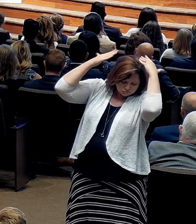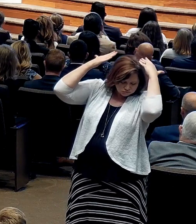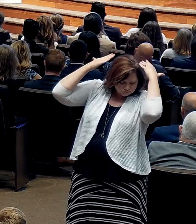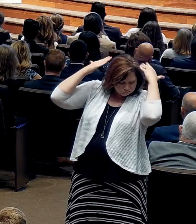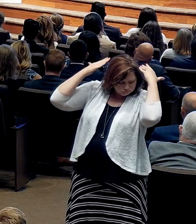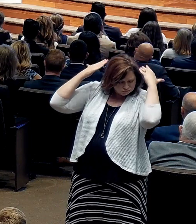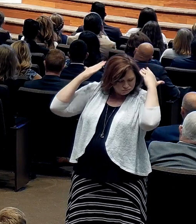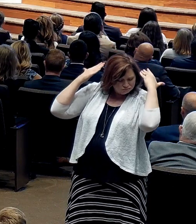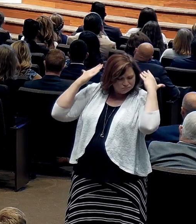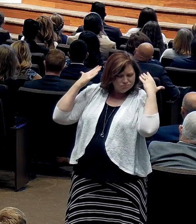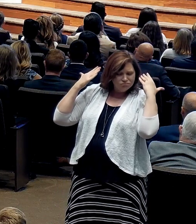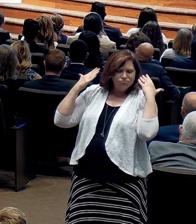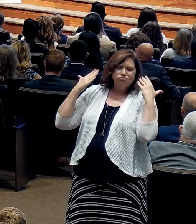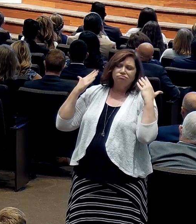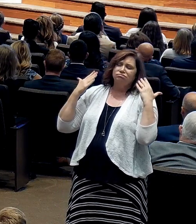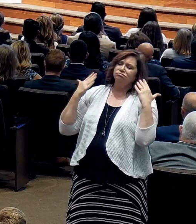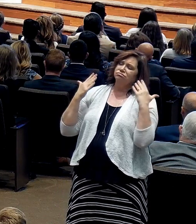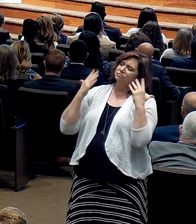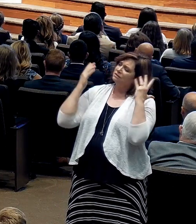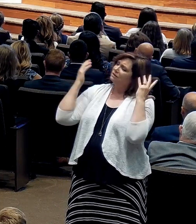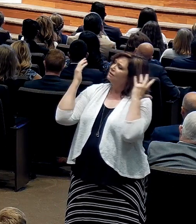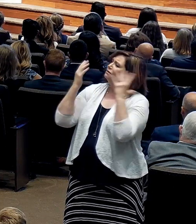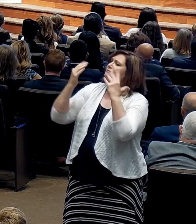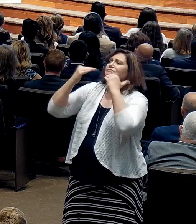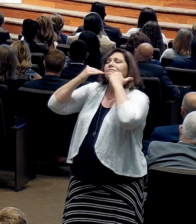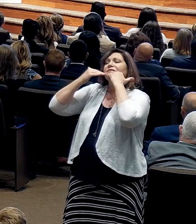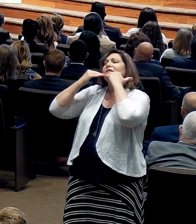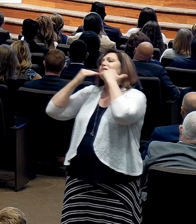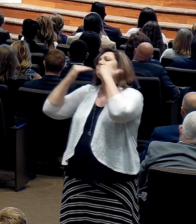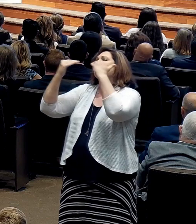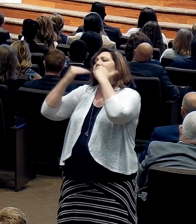to say how much you love me.